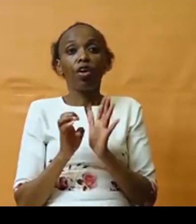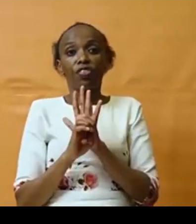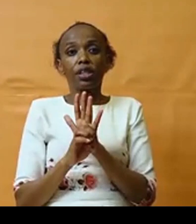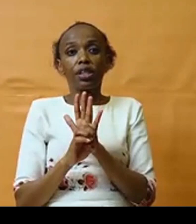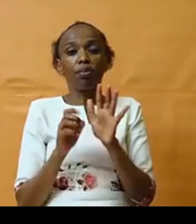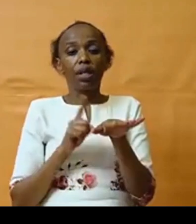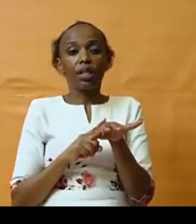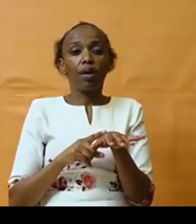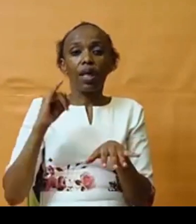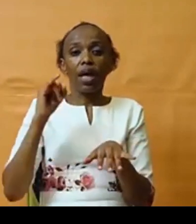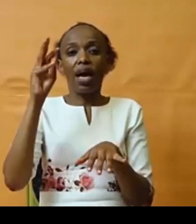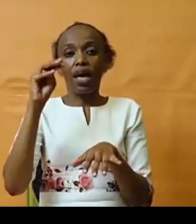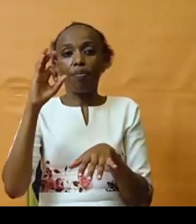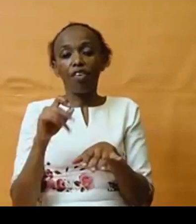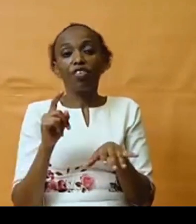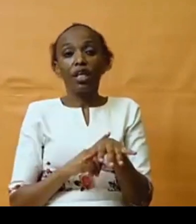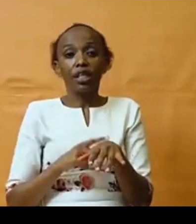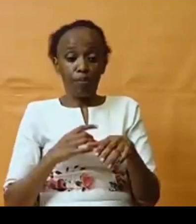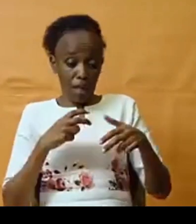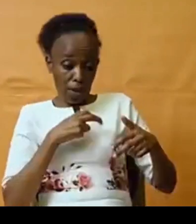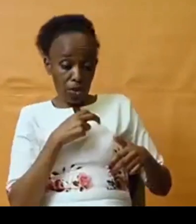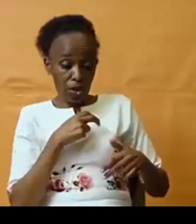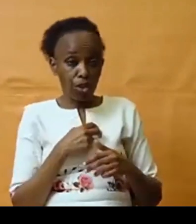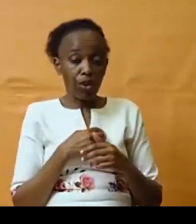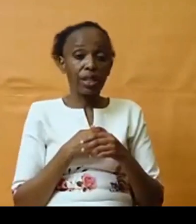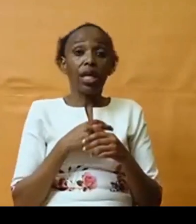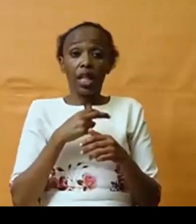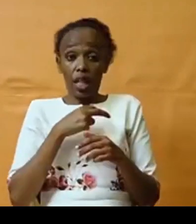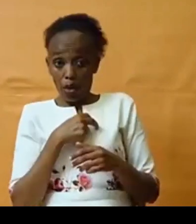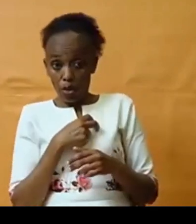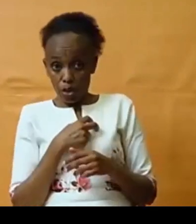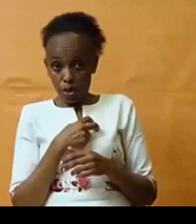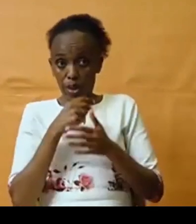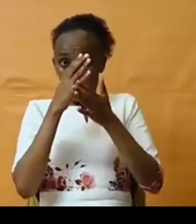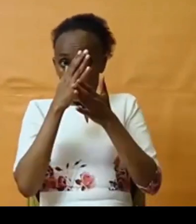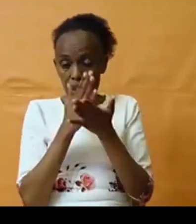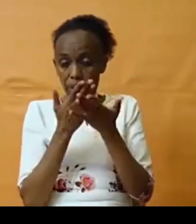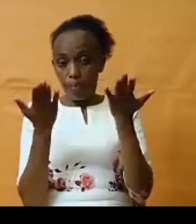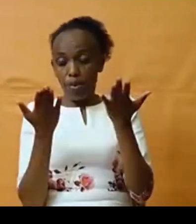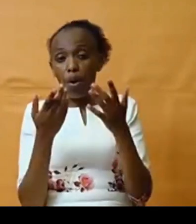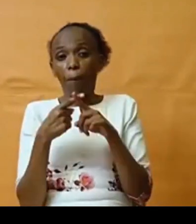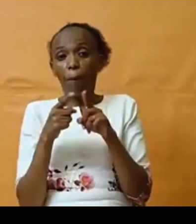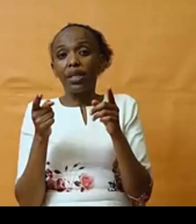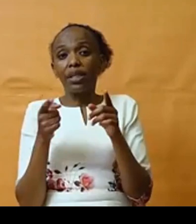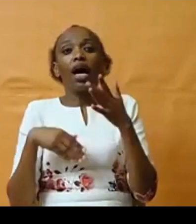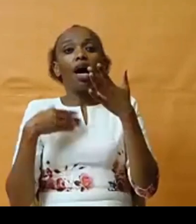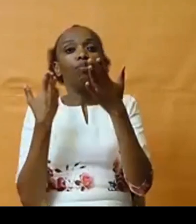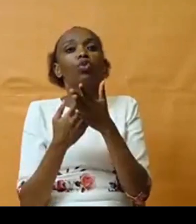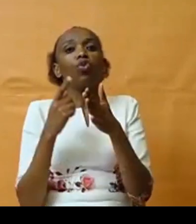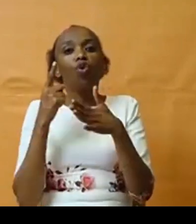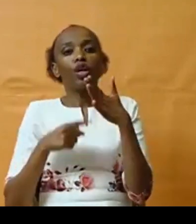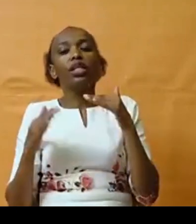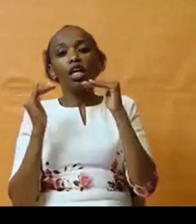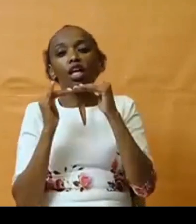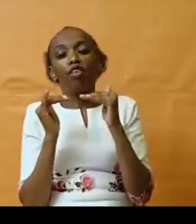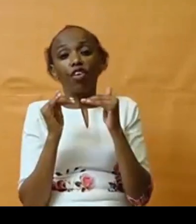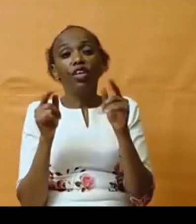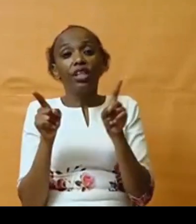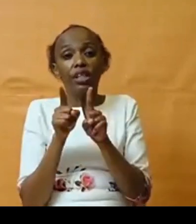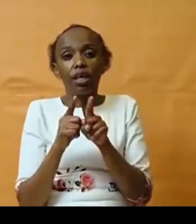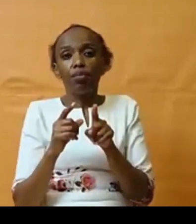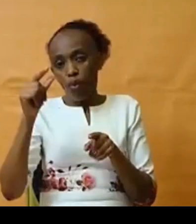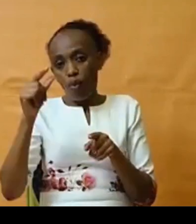IMF, when they do the consultations, they do consult some civic voices. But to the extent to which even our own